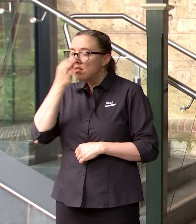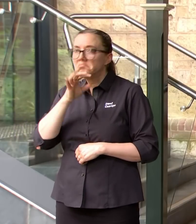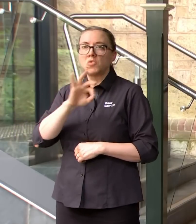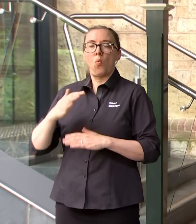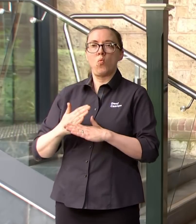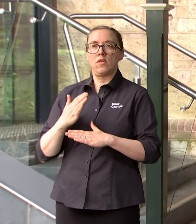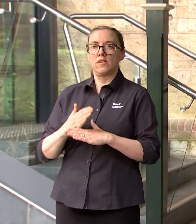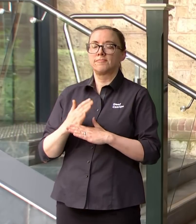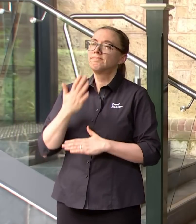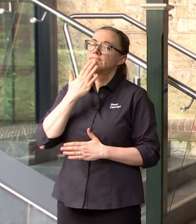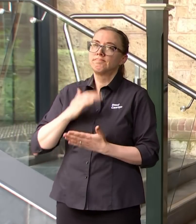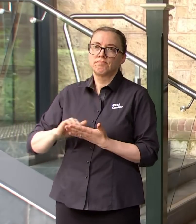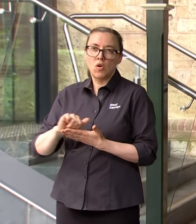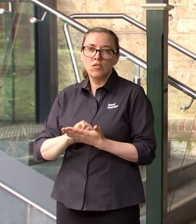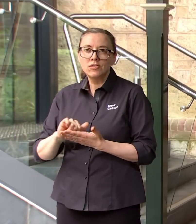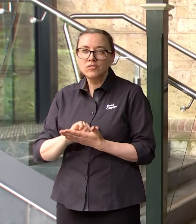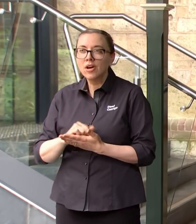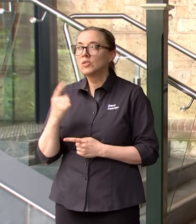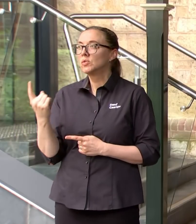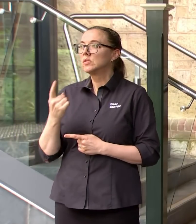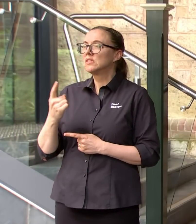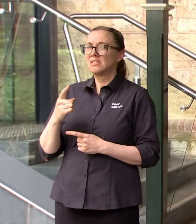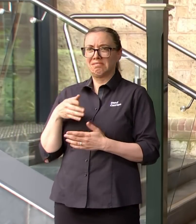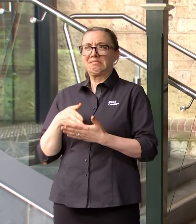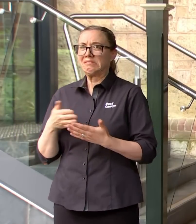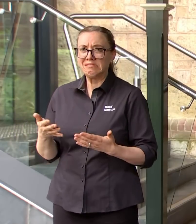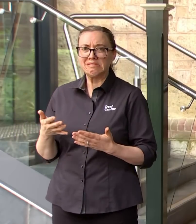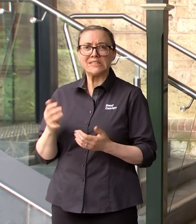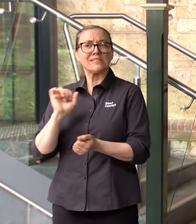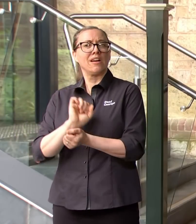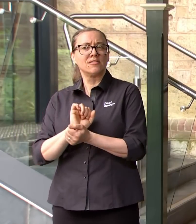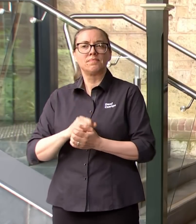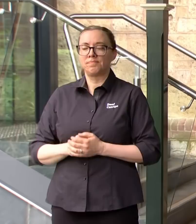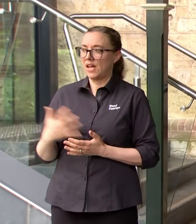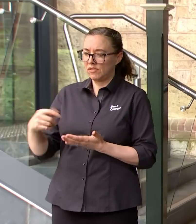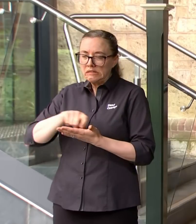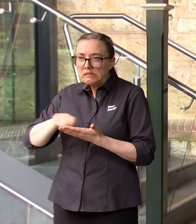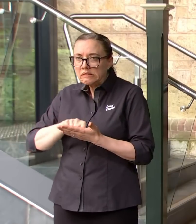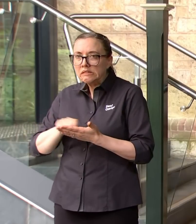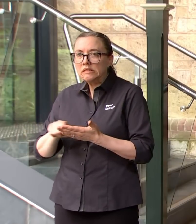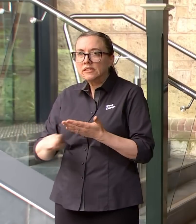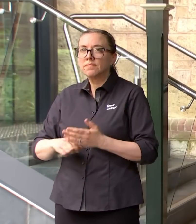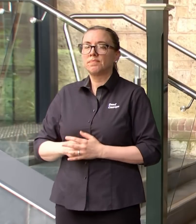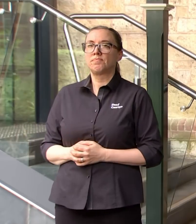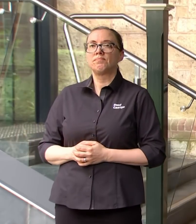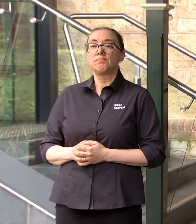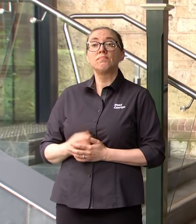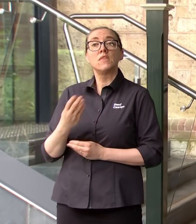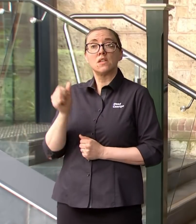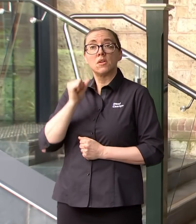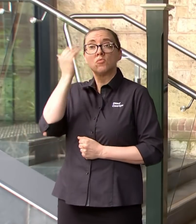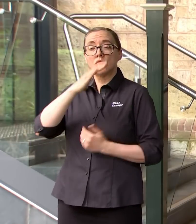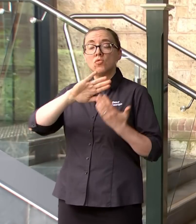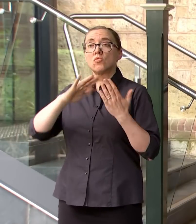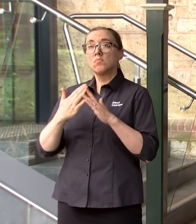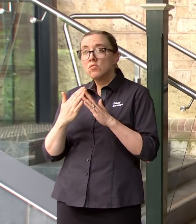Now we apologise for any inconvenience. We have been reporting some outbreaks in Aboriginal communities